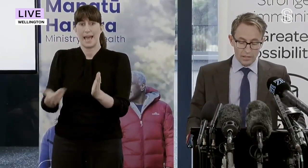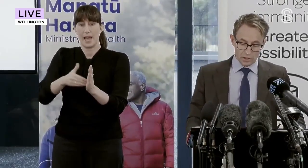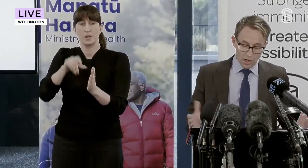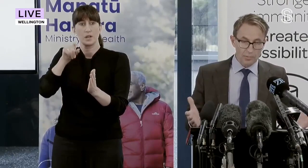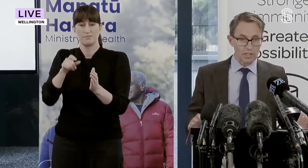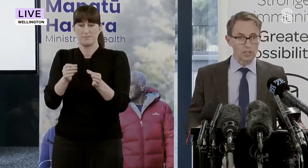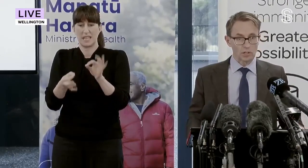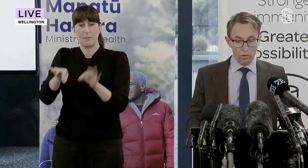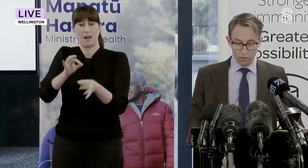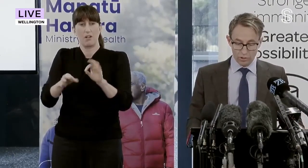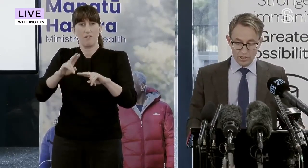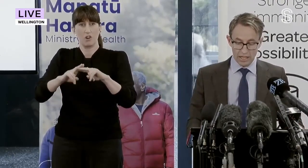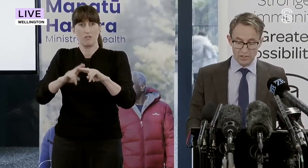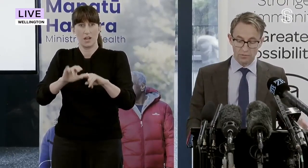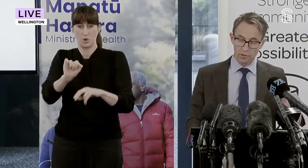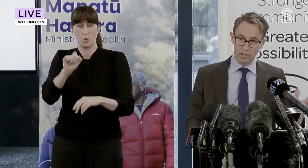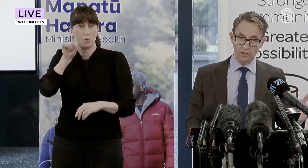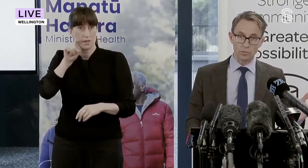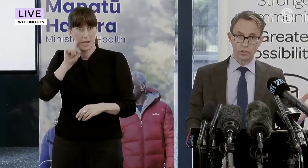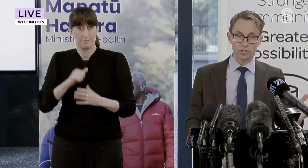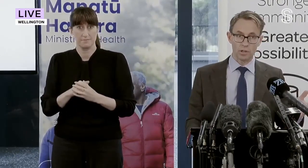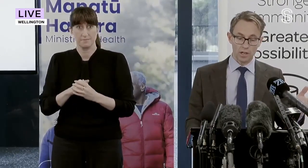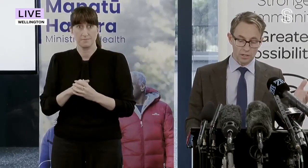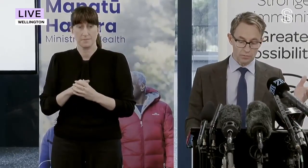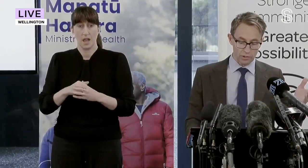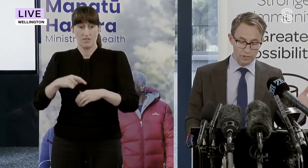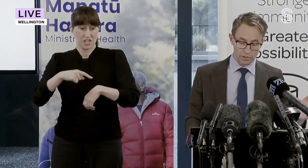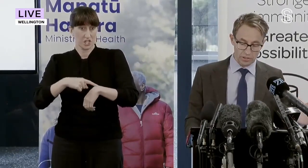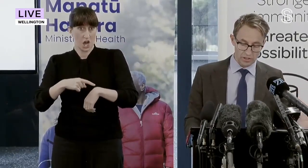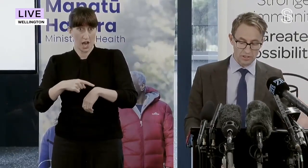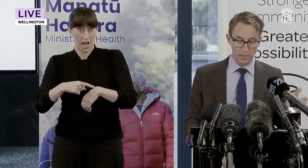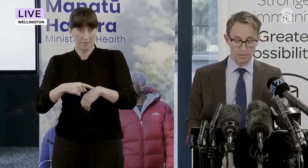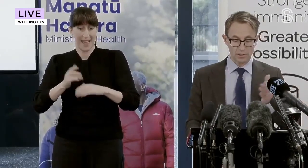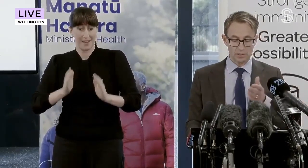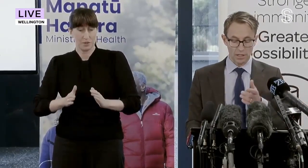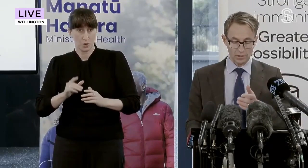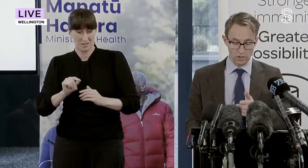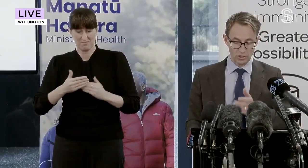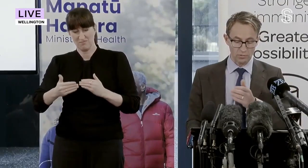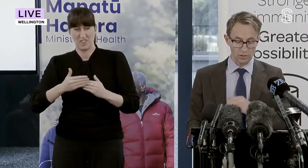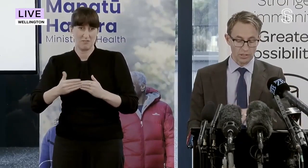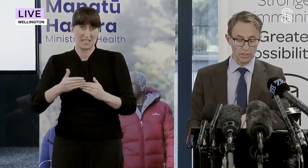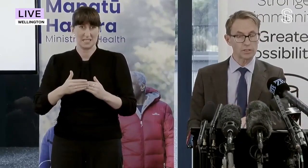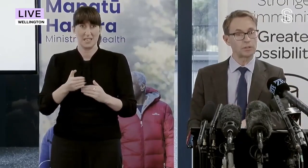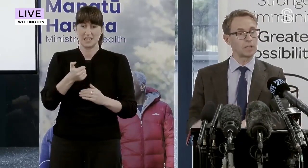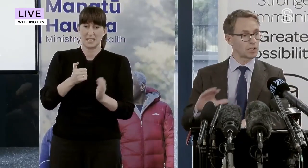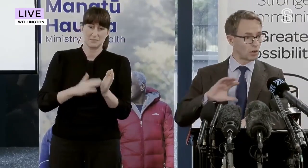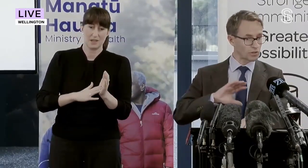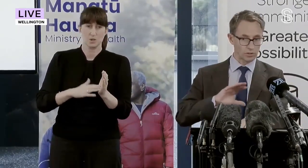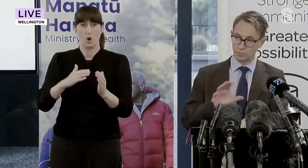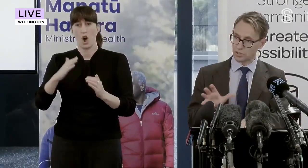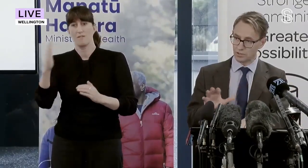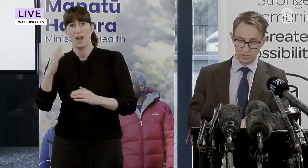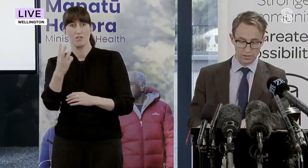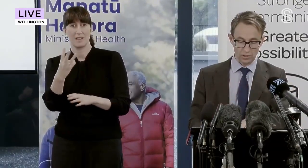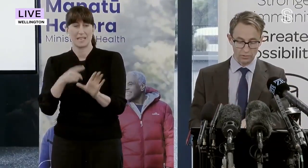The time that each local authority has to fluoridate their water supply varies between six months and just over three years, depending on